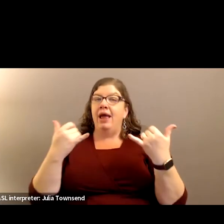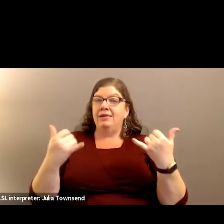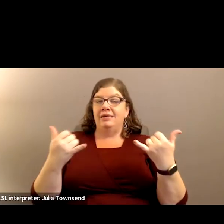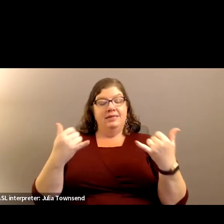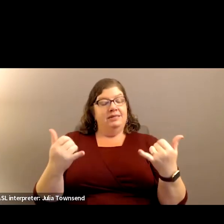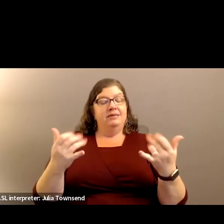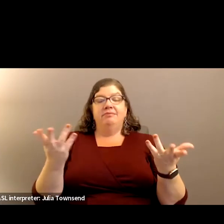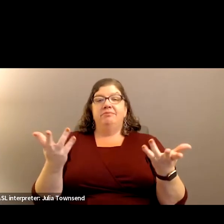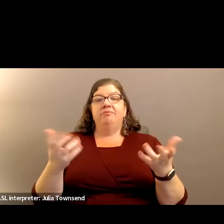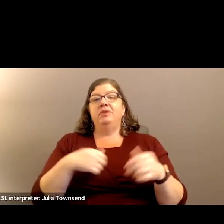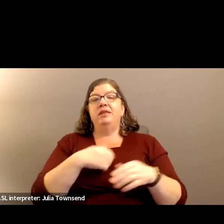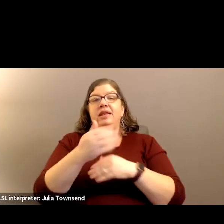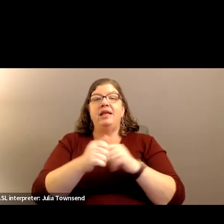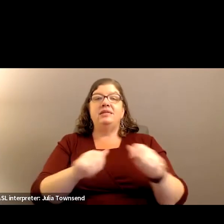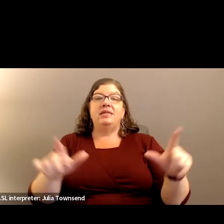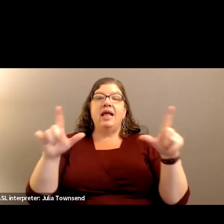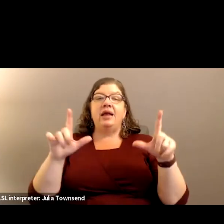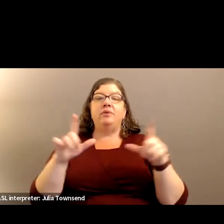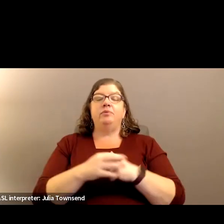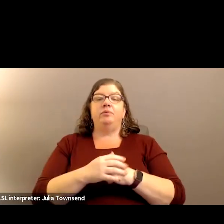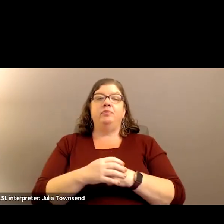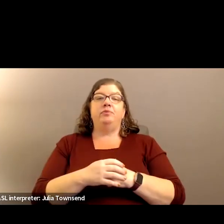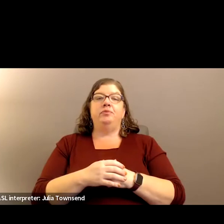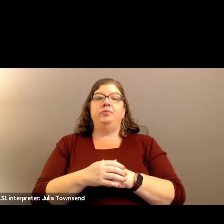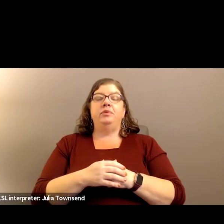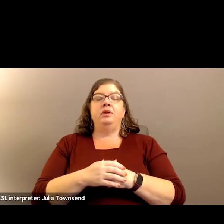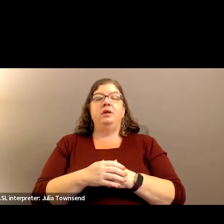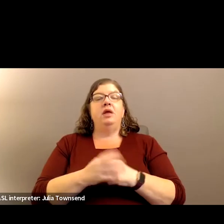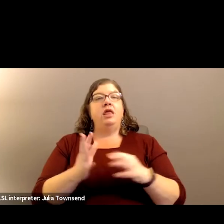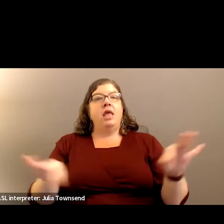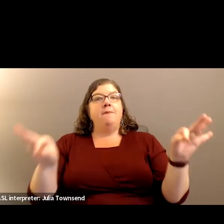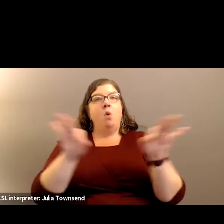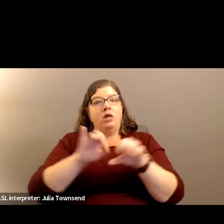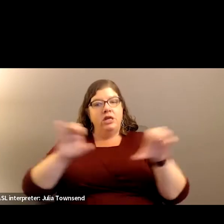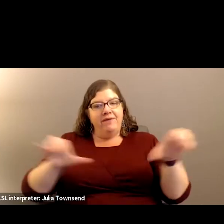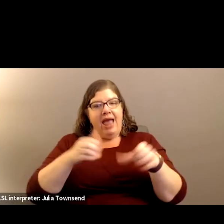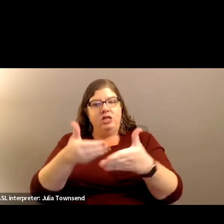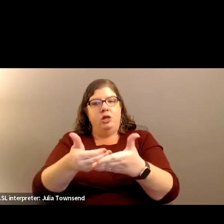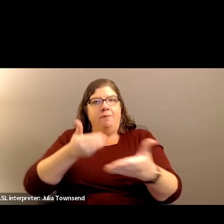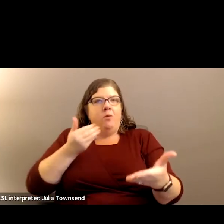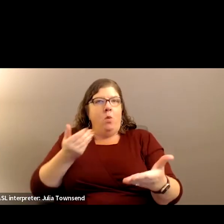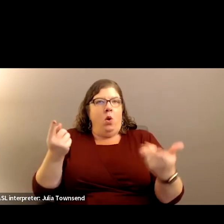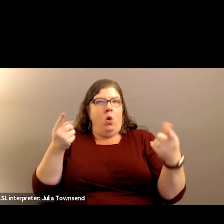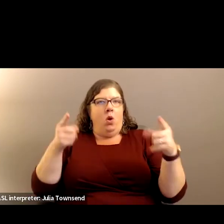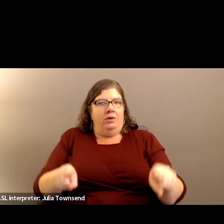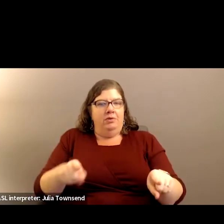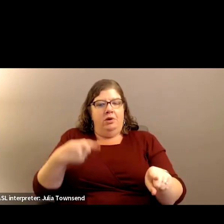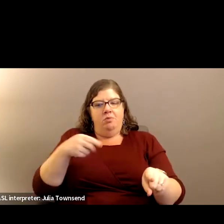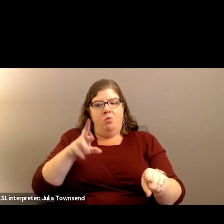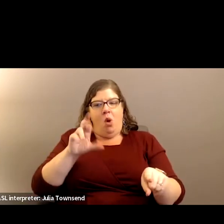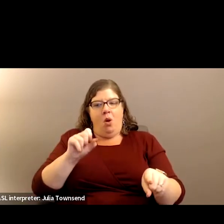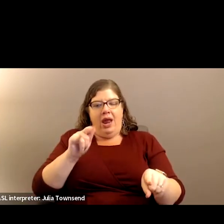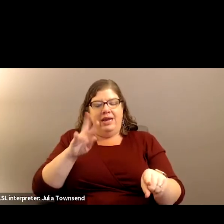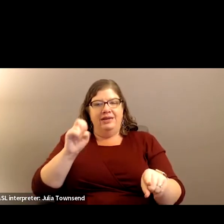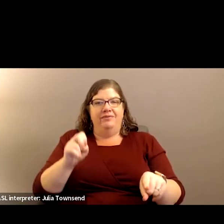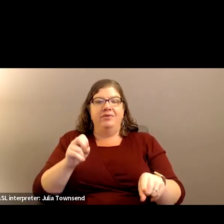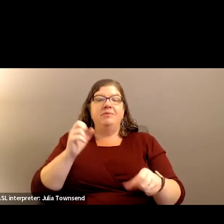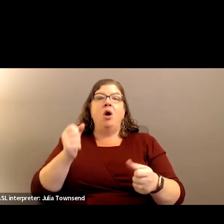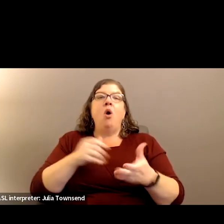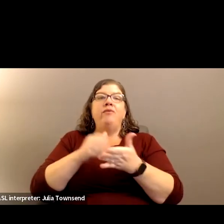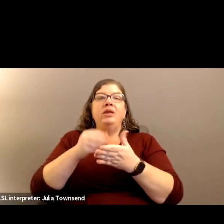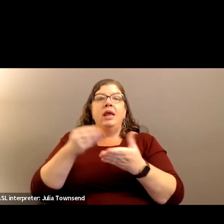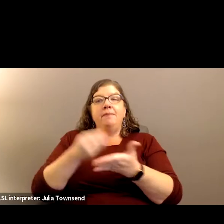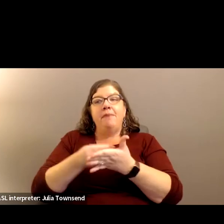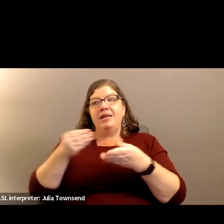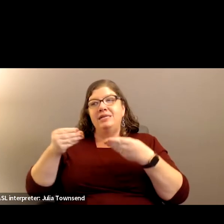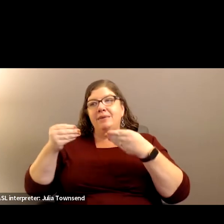if we go to the next slide, the importance of being proactive. A lot of time and money is spent addressing crisis,